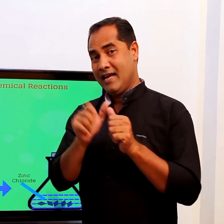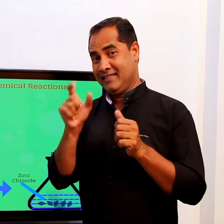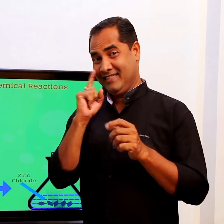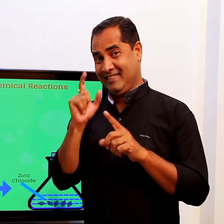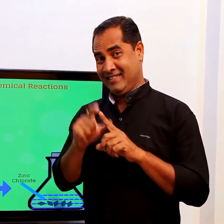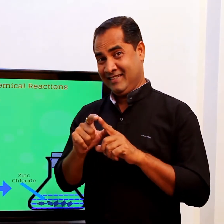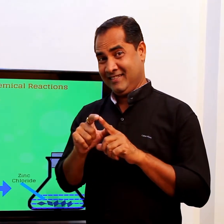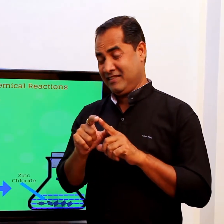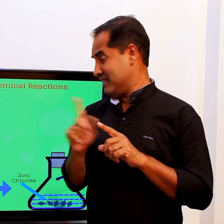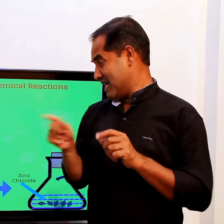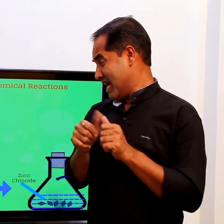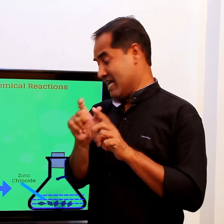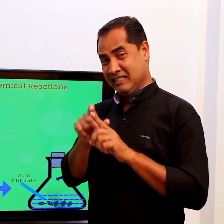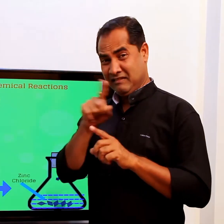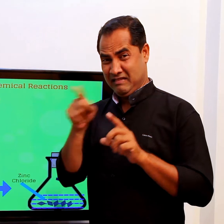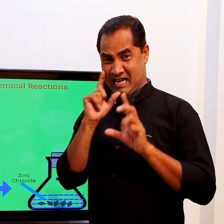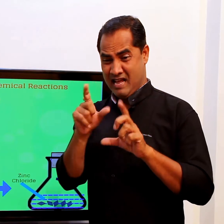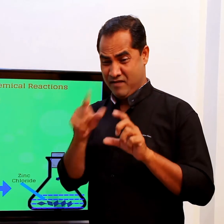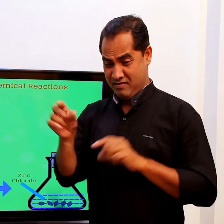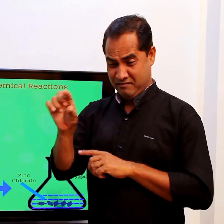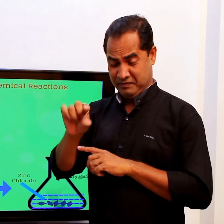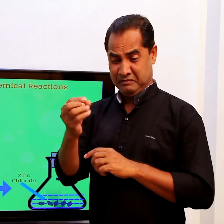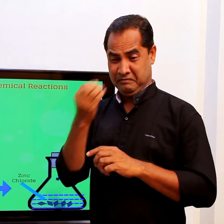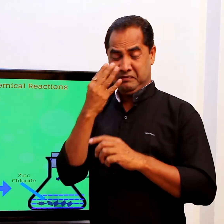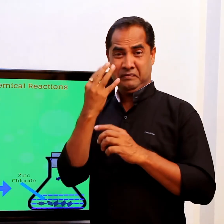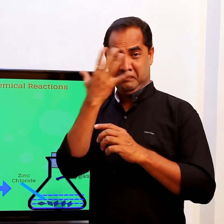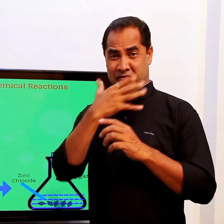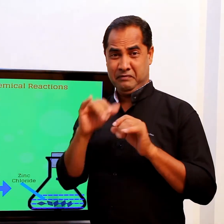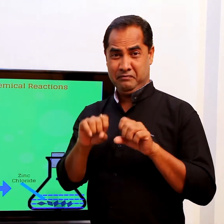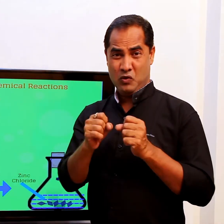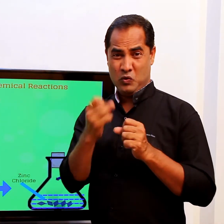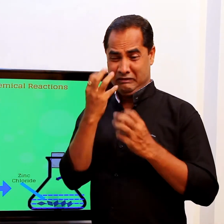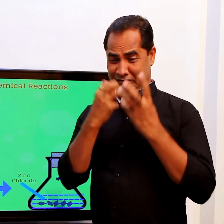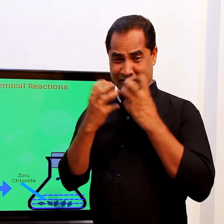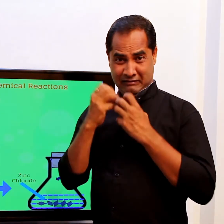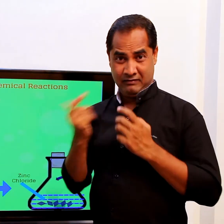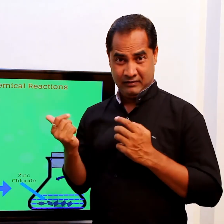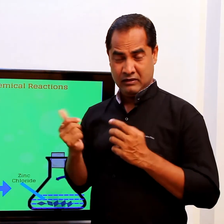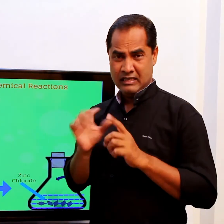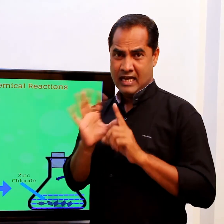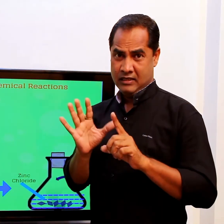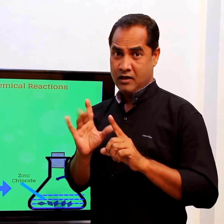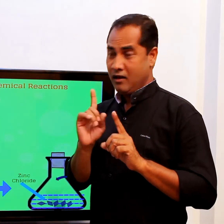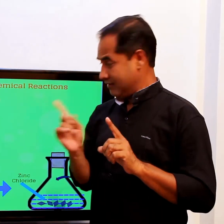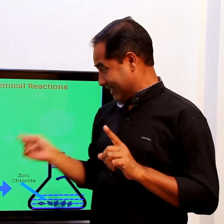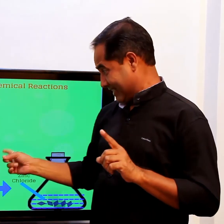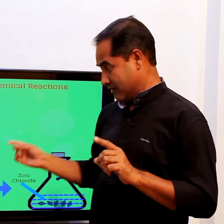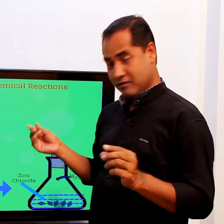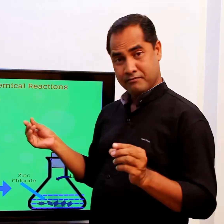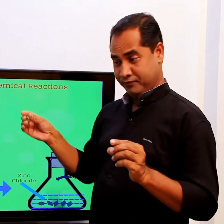When you add sulfuric acid to zinc granules. When please be careful when you add this acid, it can damage your